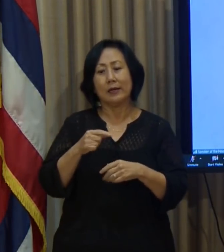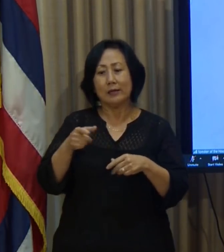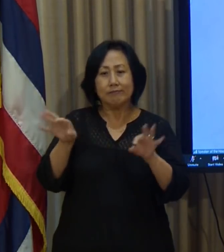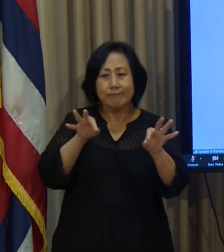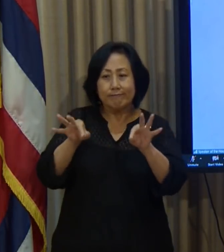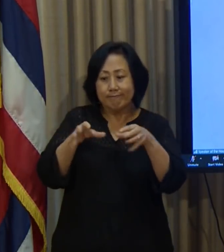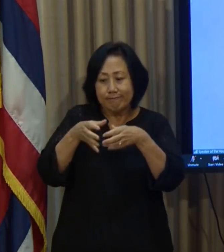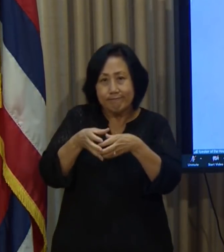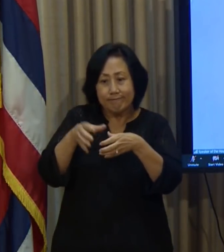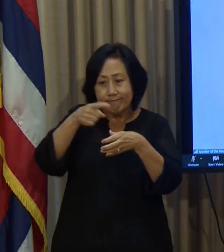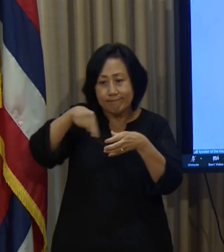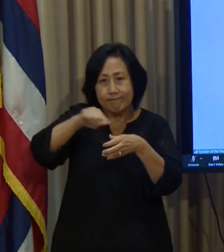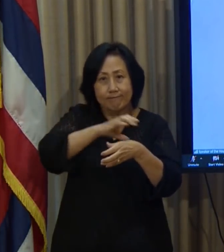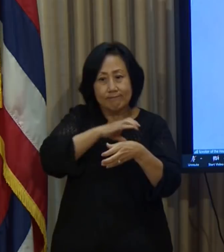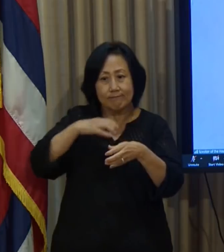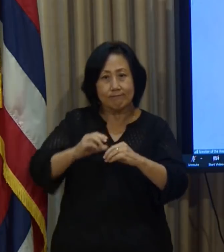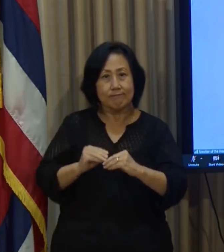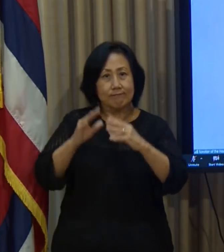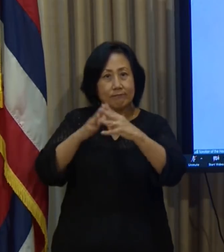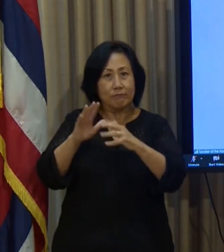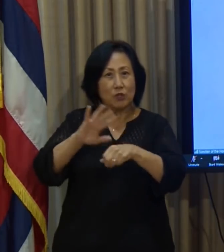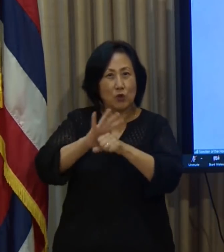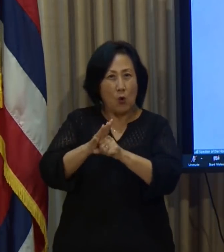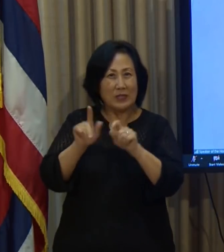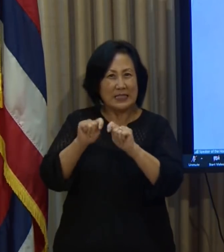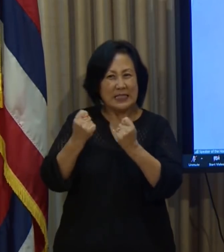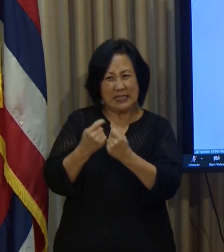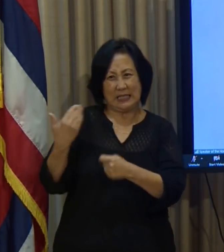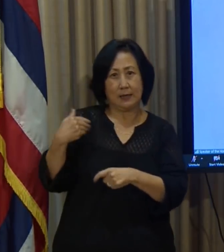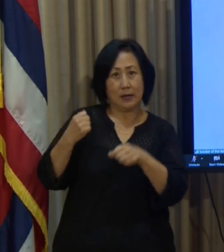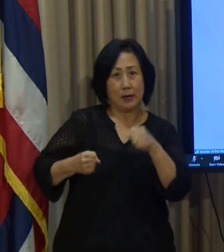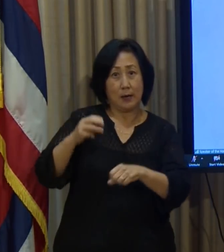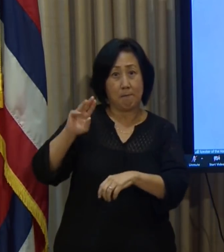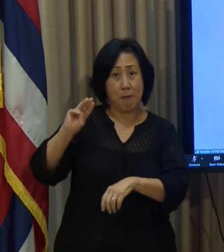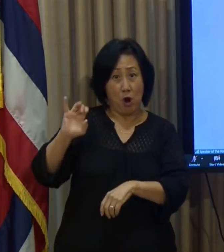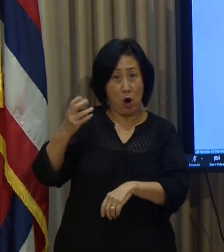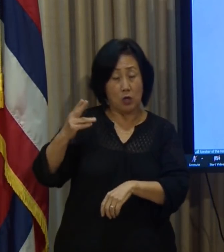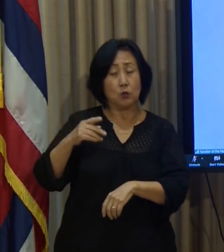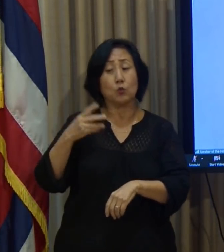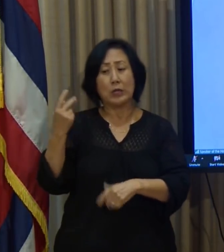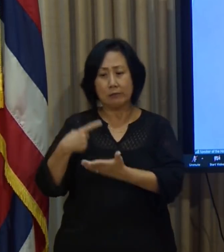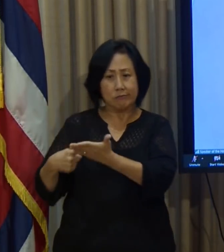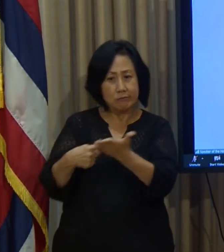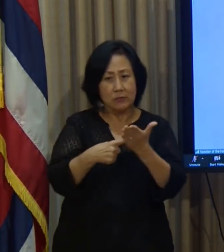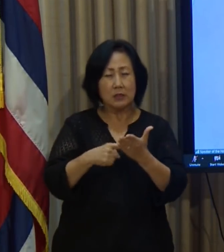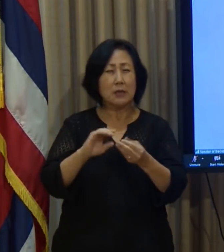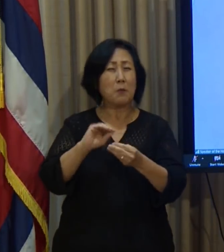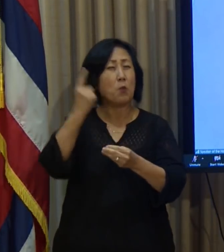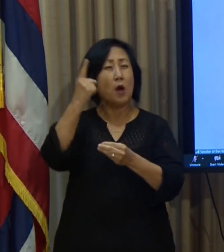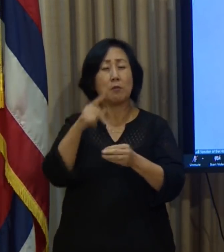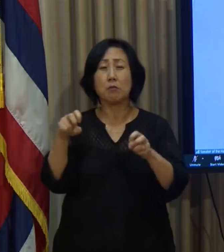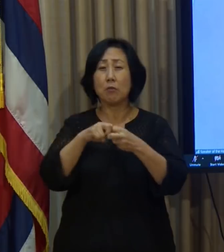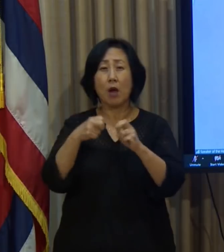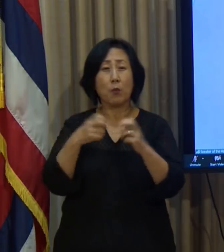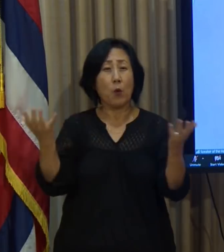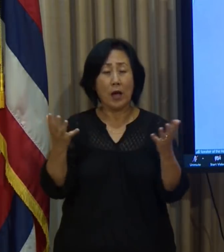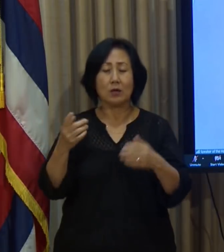COVID-19 committee in March, we realized that one of the top issues that needed to be addressed was